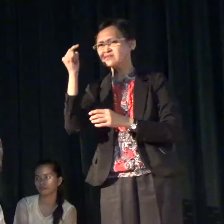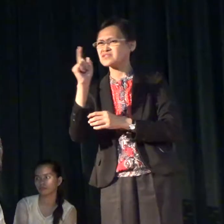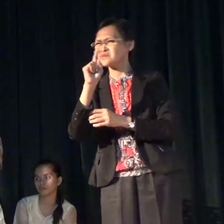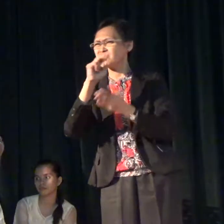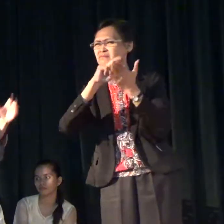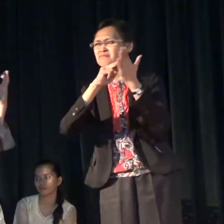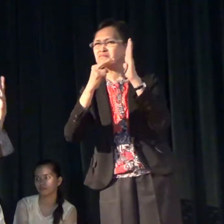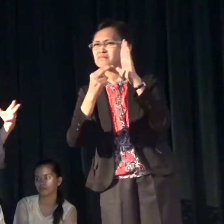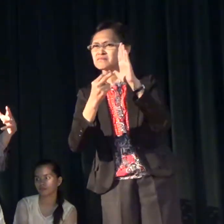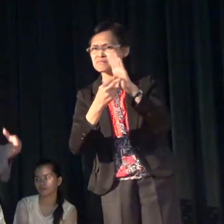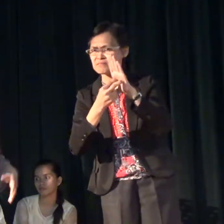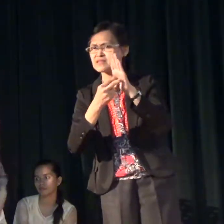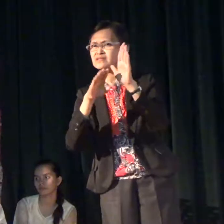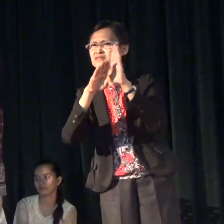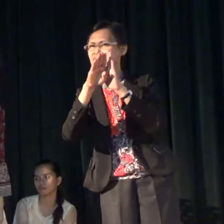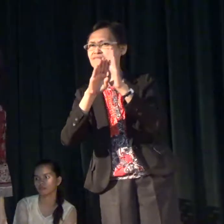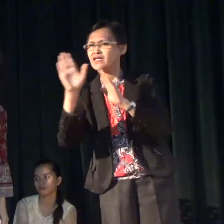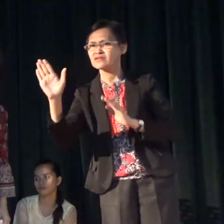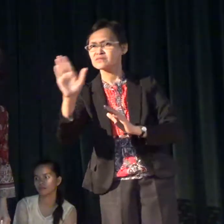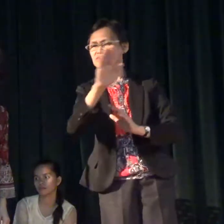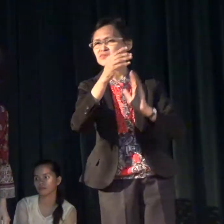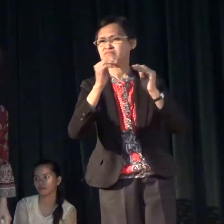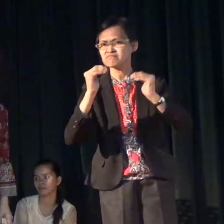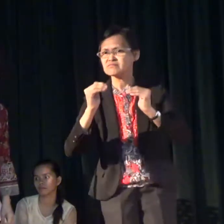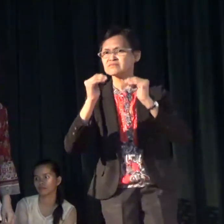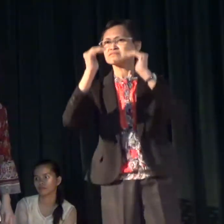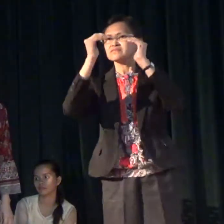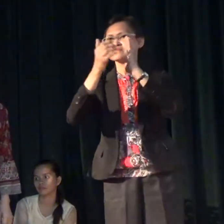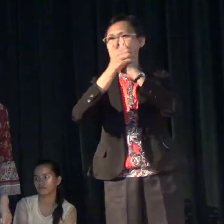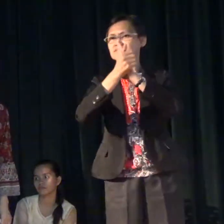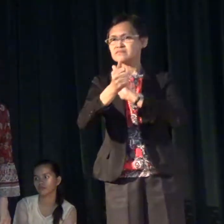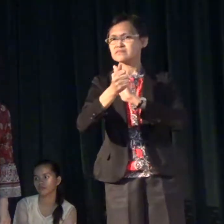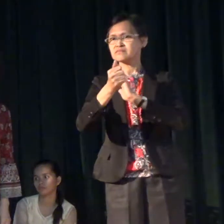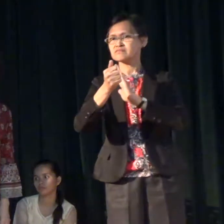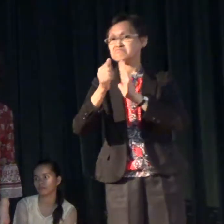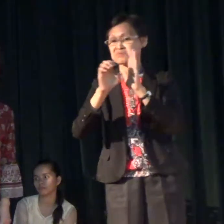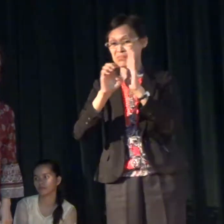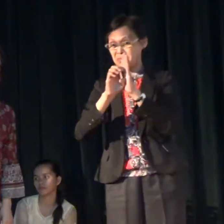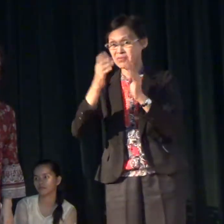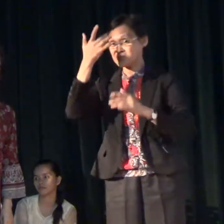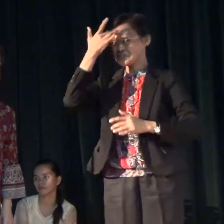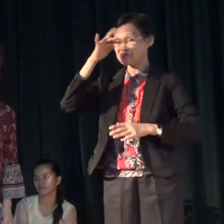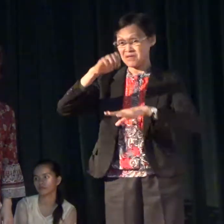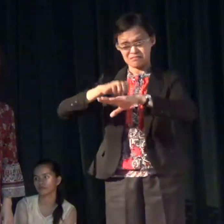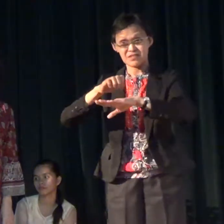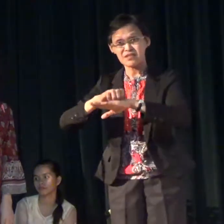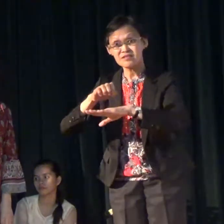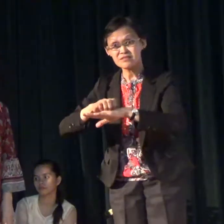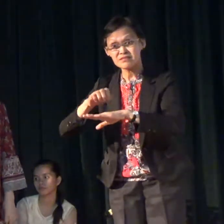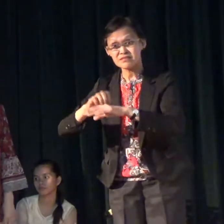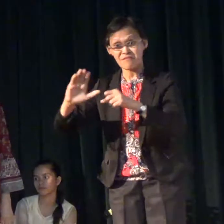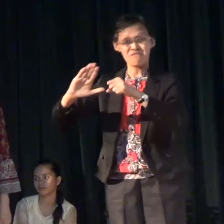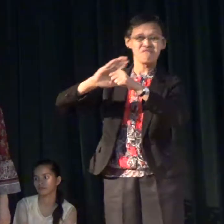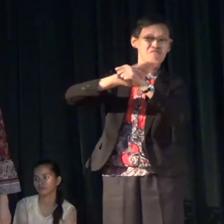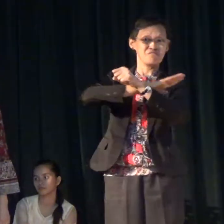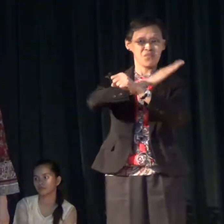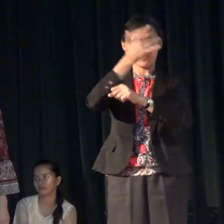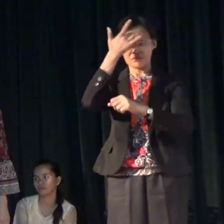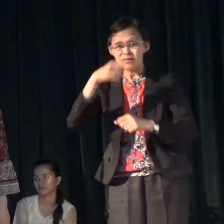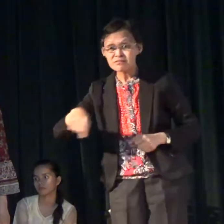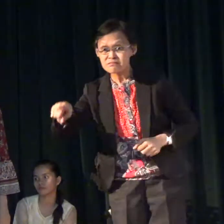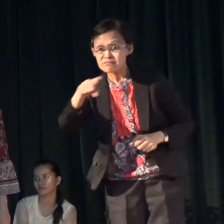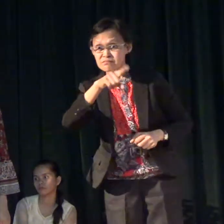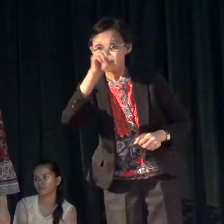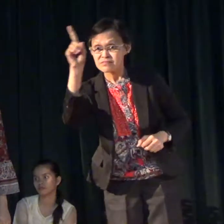it mean to develop your full potential kapag magaling ka ba maging best full potential ba yun?